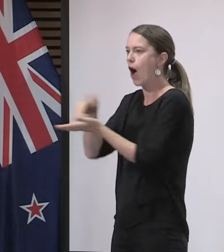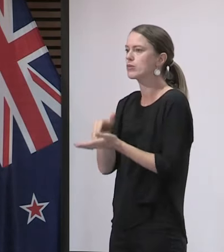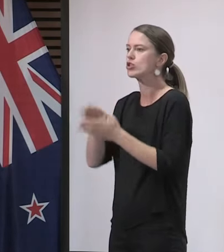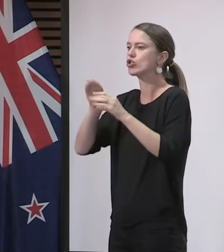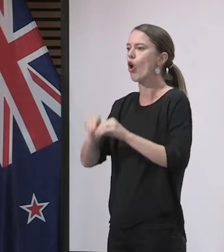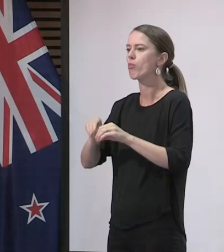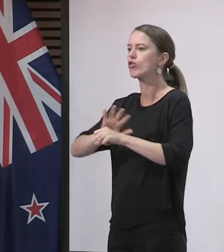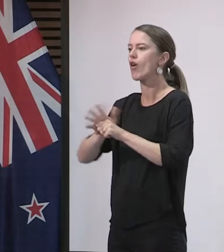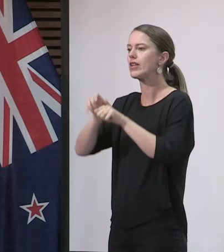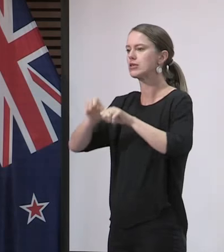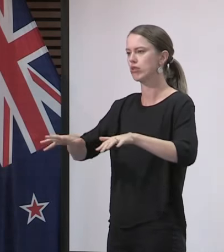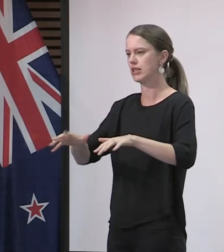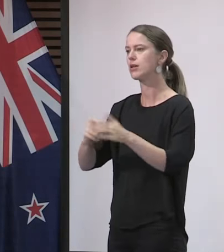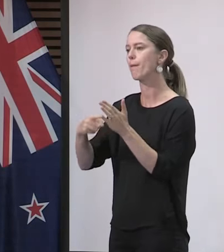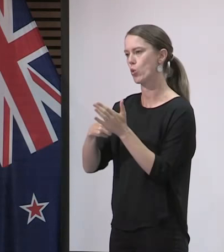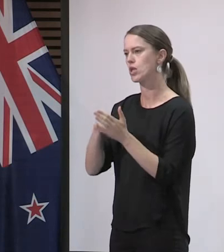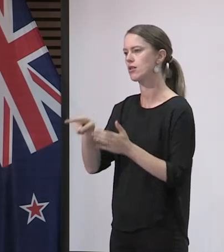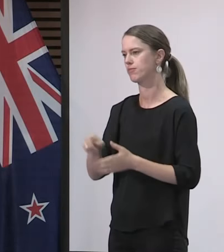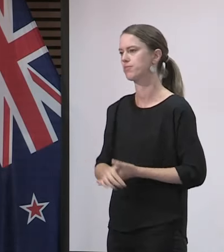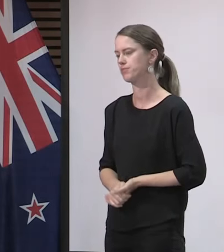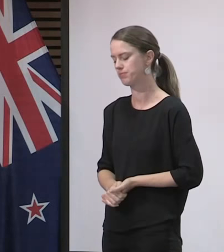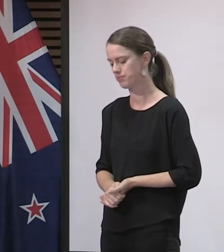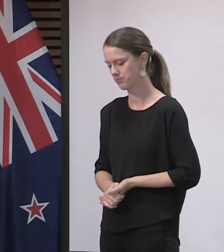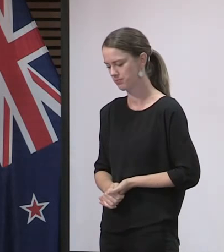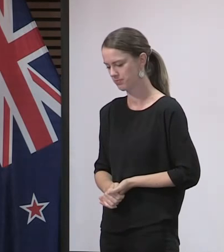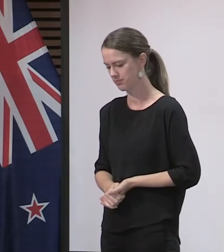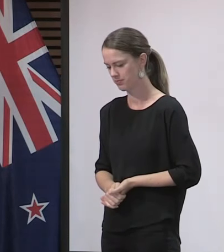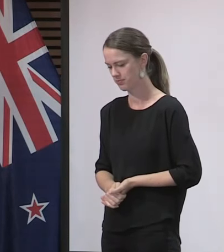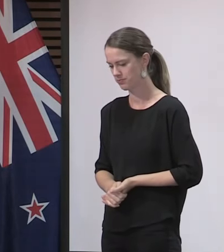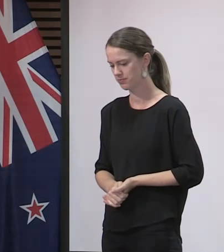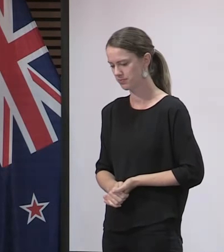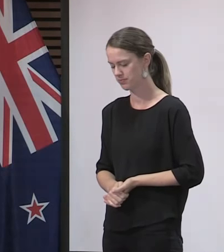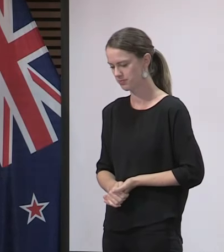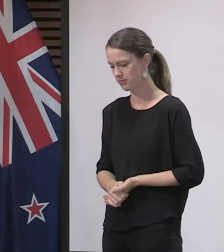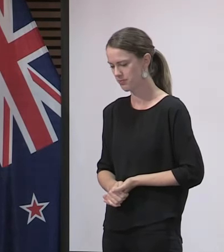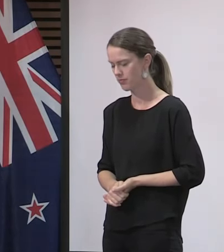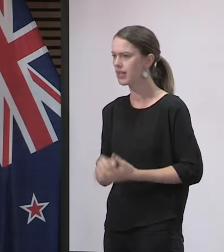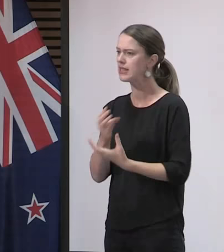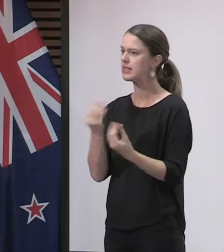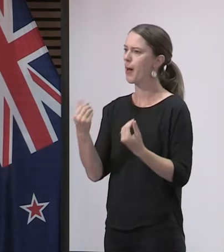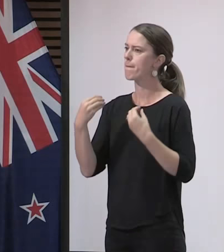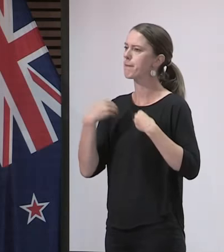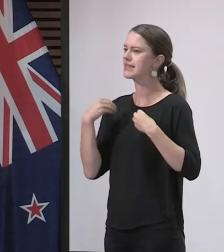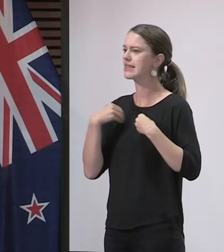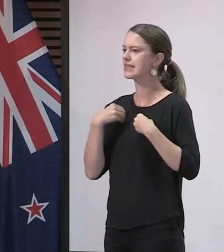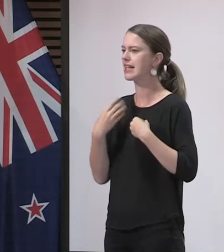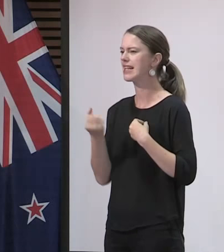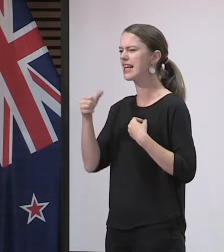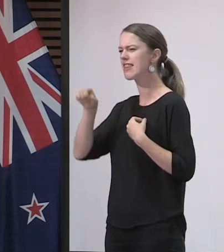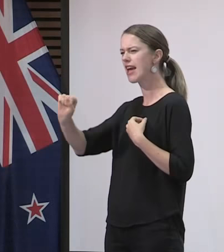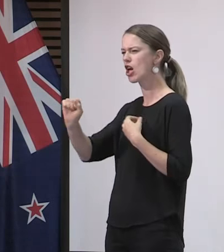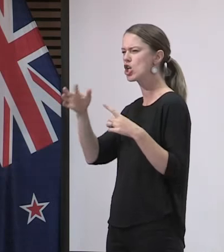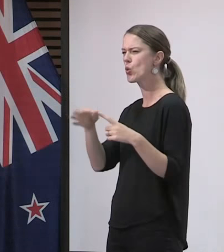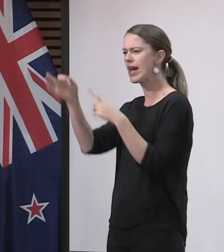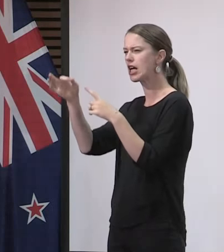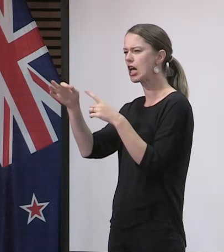part of our overall effort. Businesses are going through the process of getting their QR code and